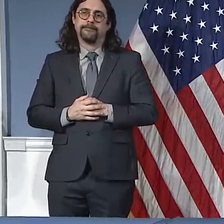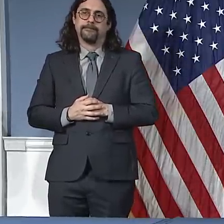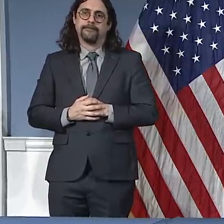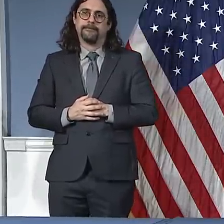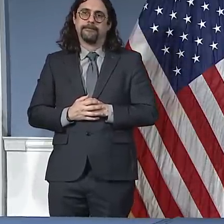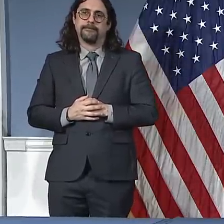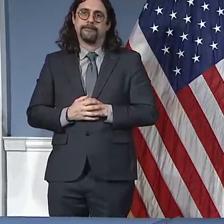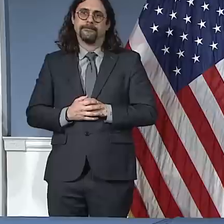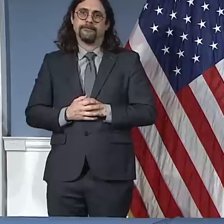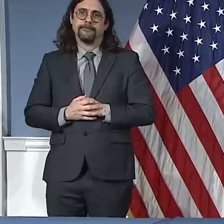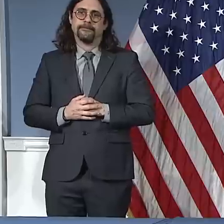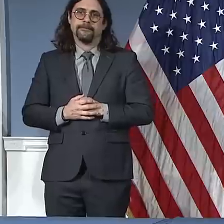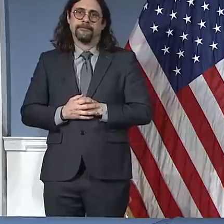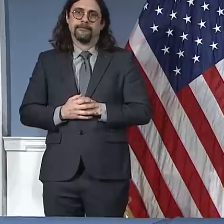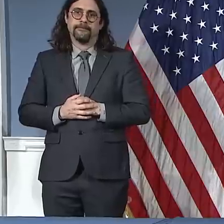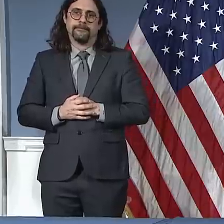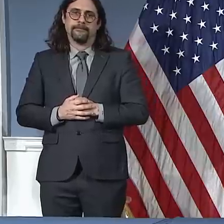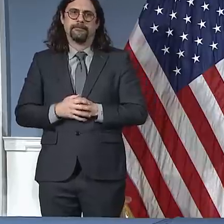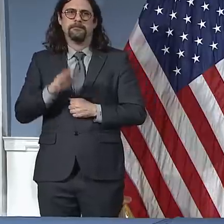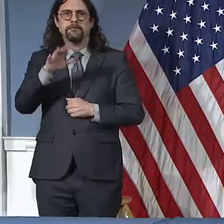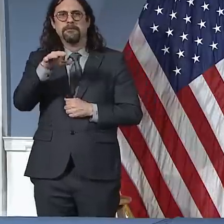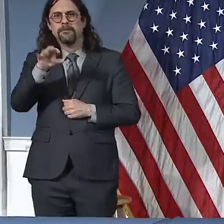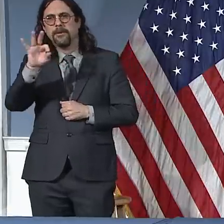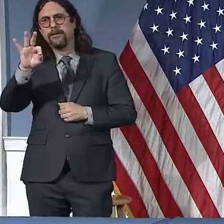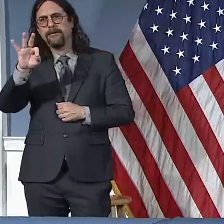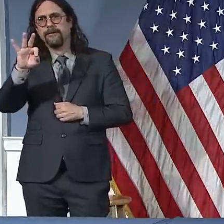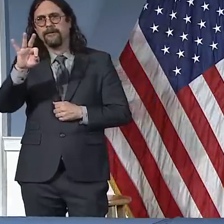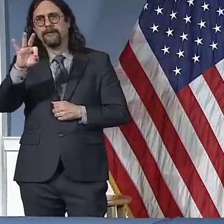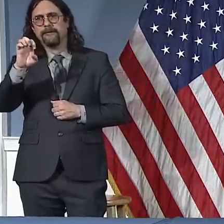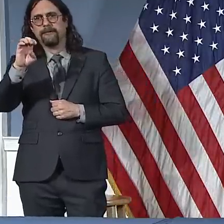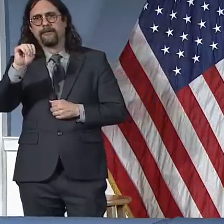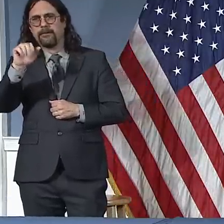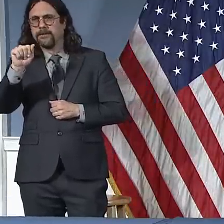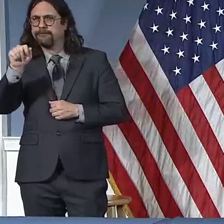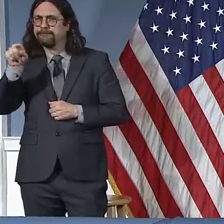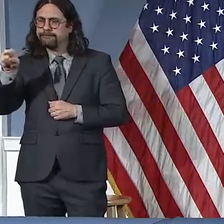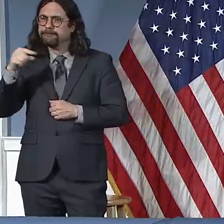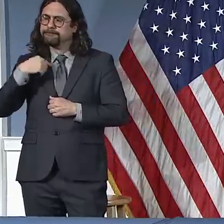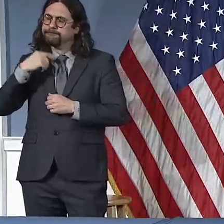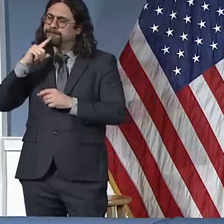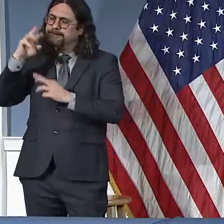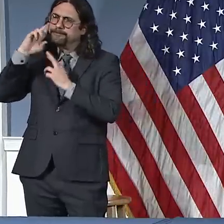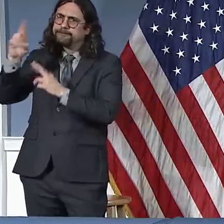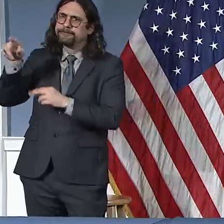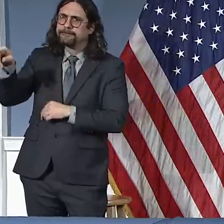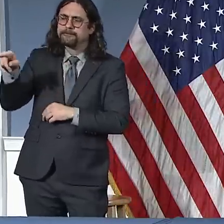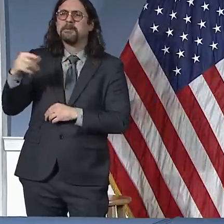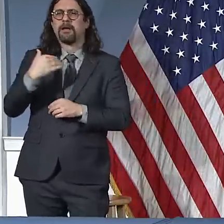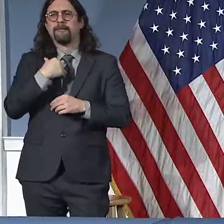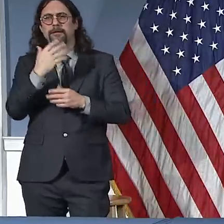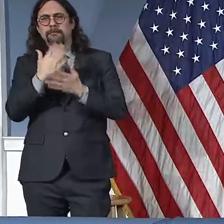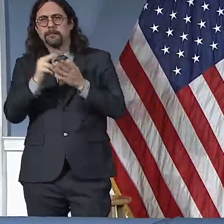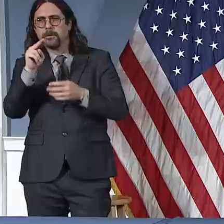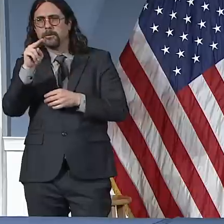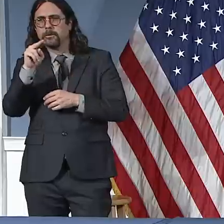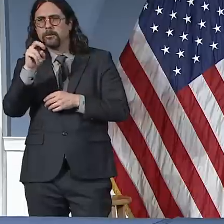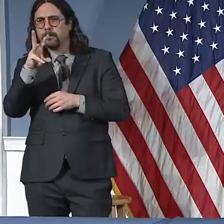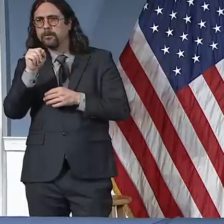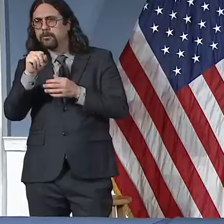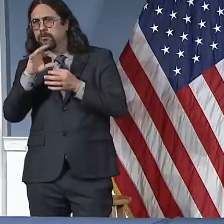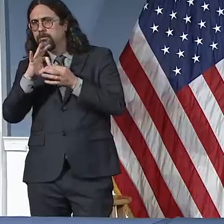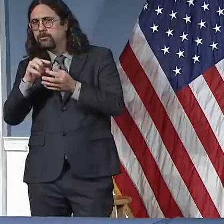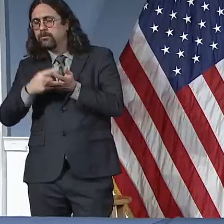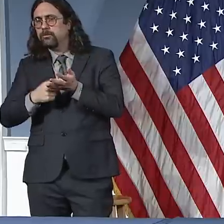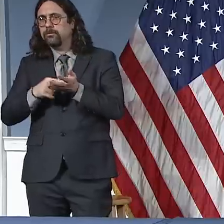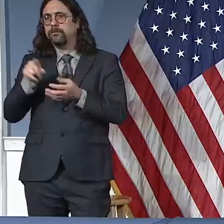appreciative for all FEMA is doing. They have been a difference maker in the days that they've been on the playing field since the president signed the emergency declaration. FEMA